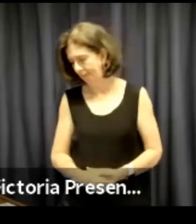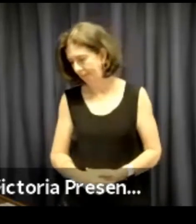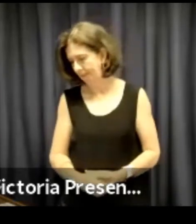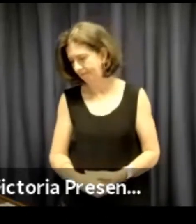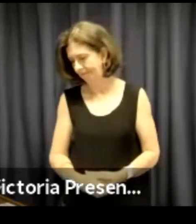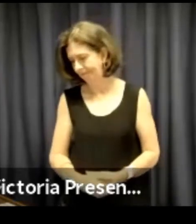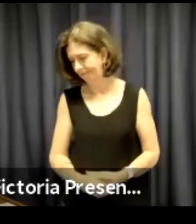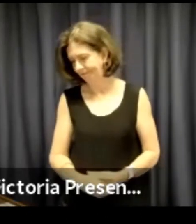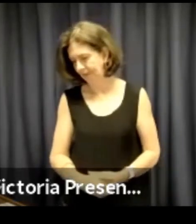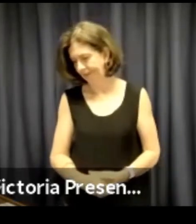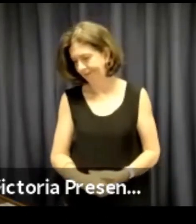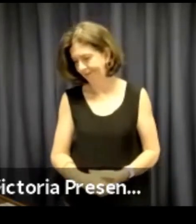this organisation.